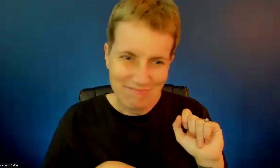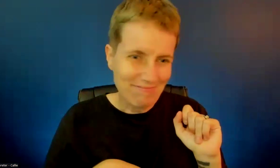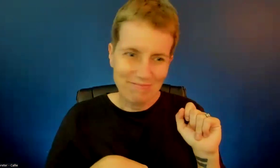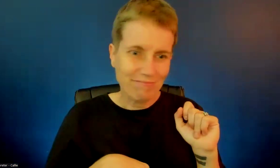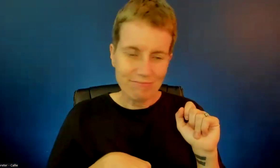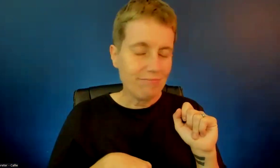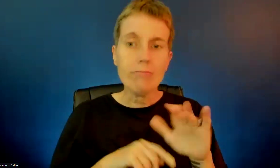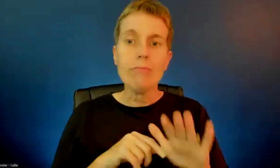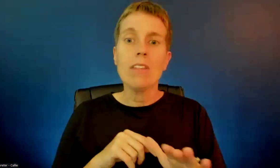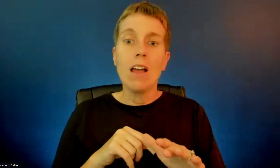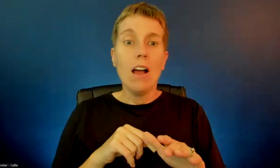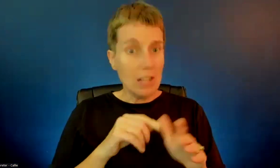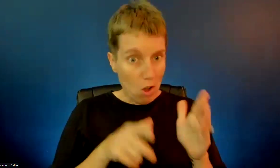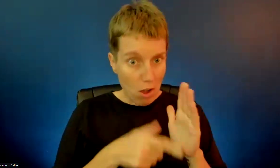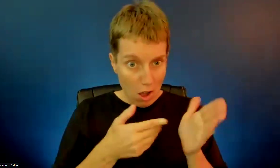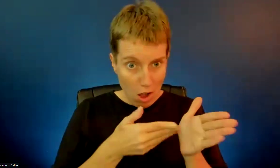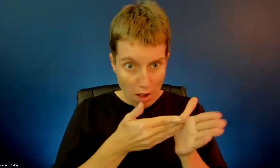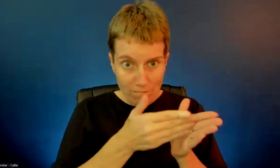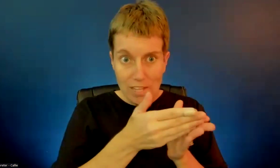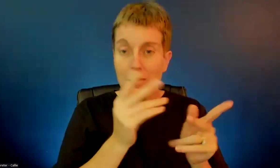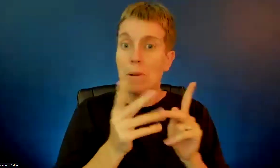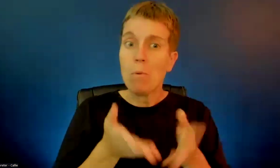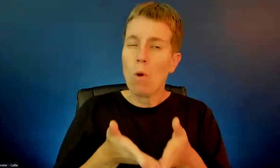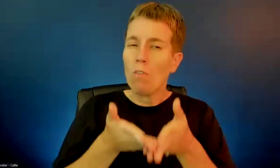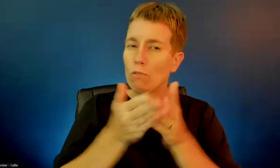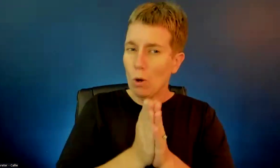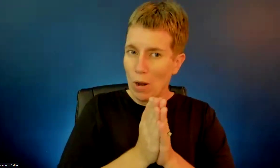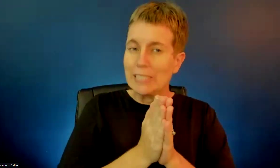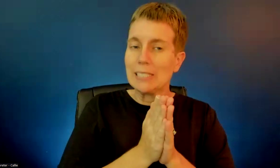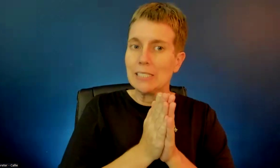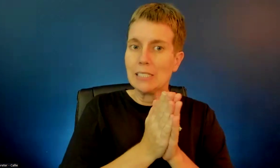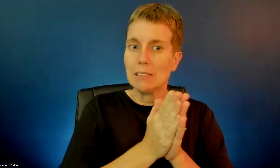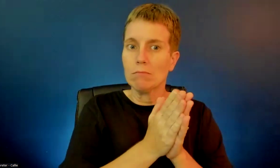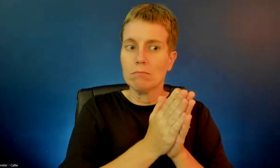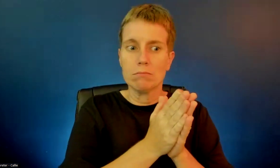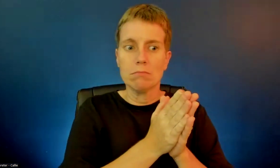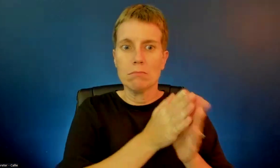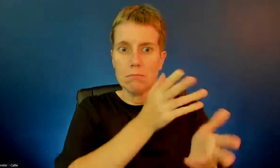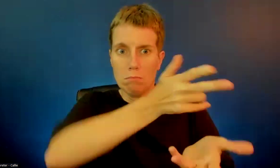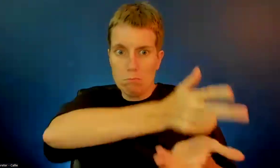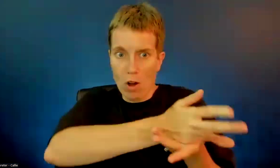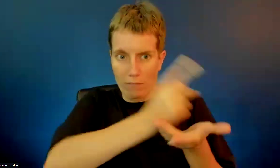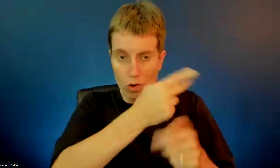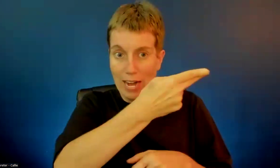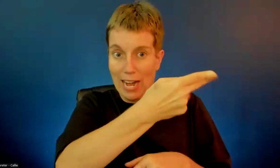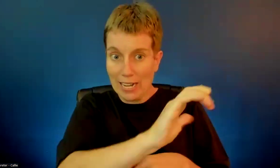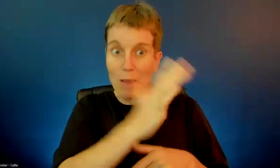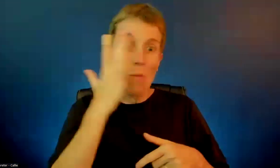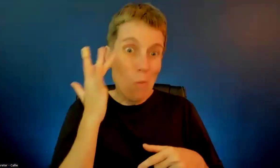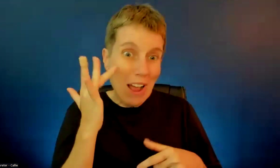installed because the person doesn't have a driveway, for example. But every one of those, the